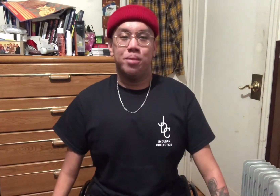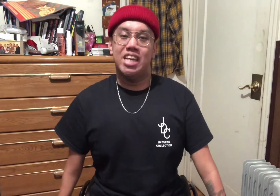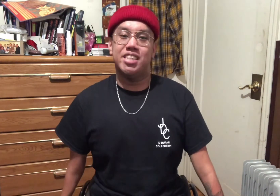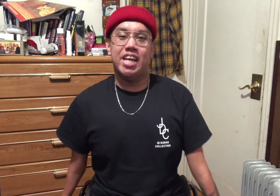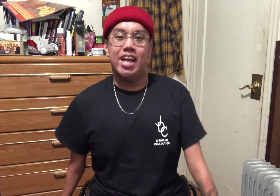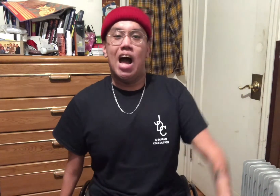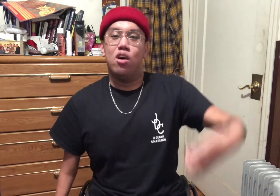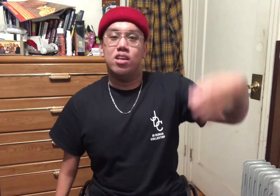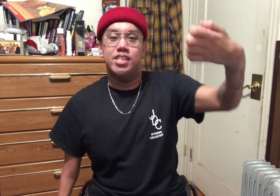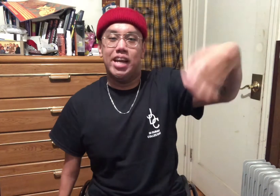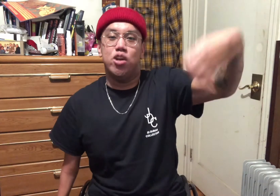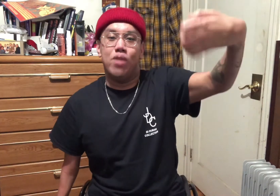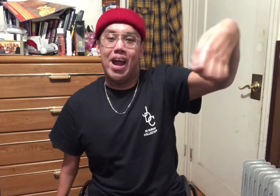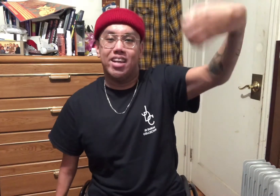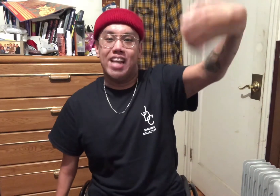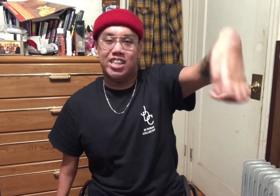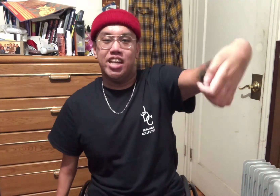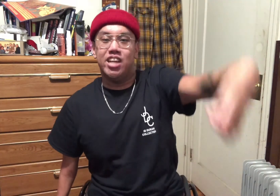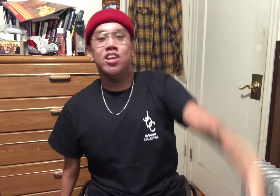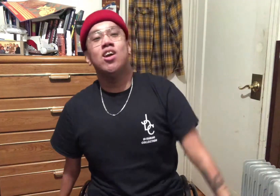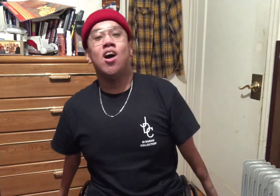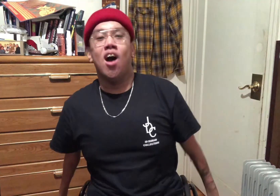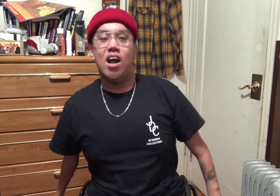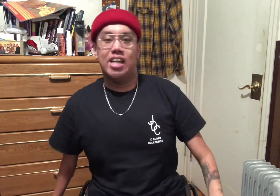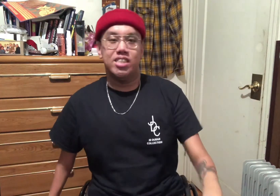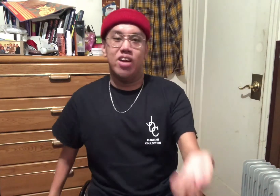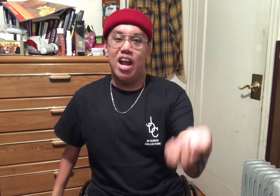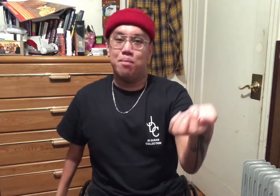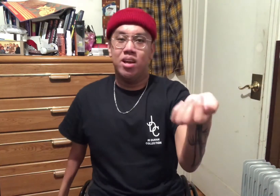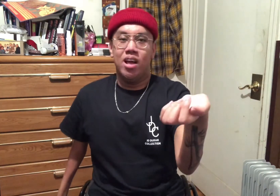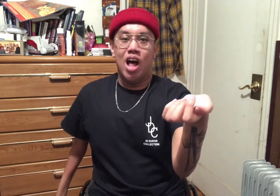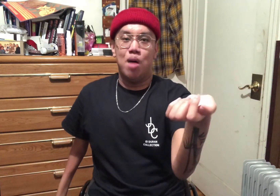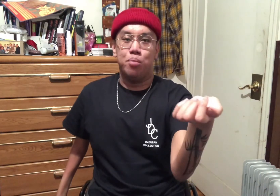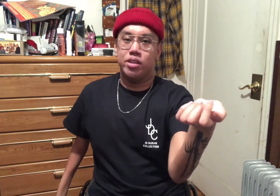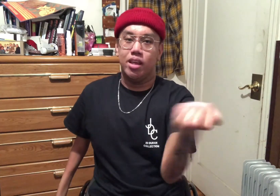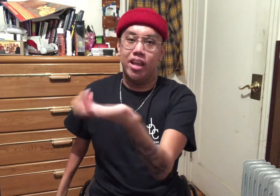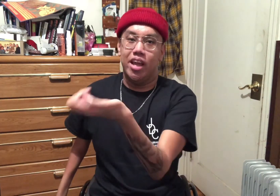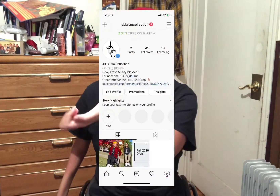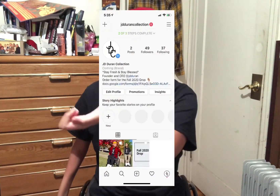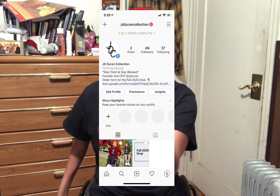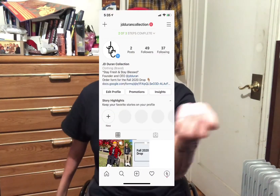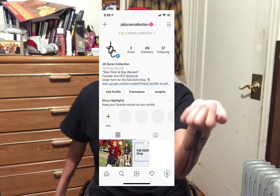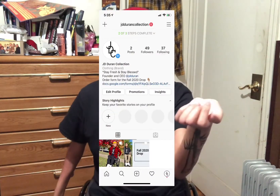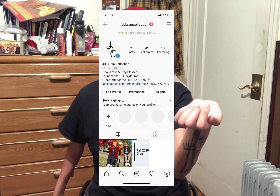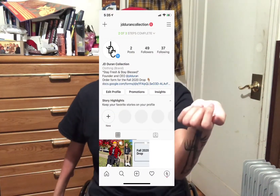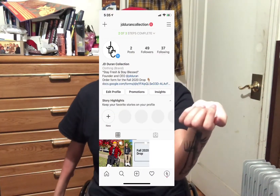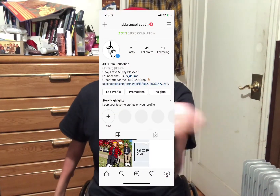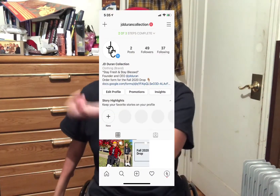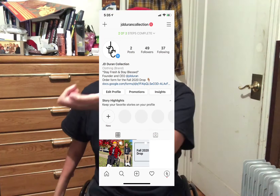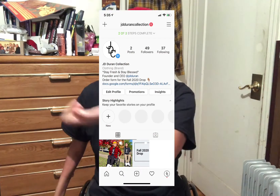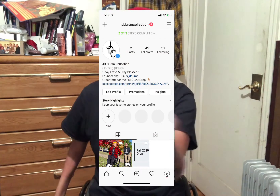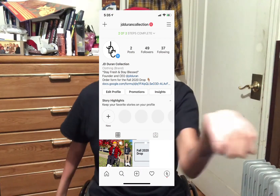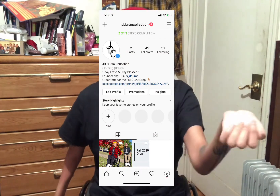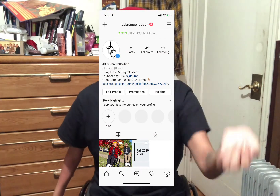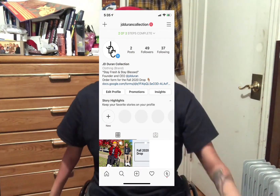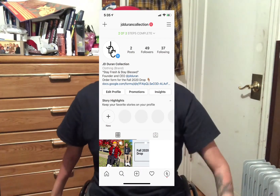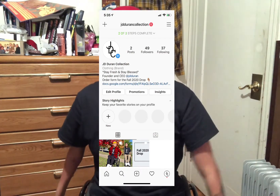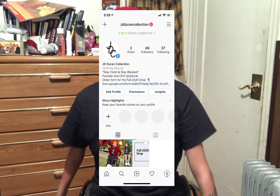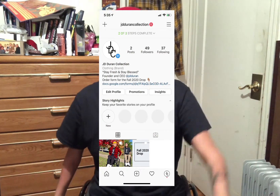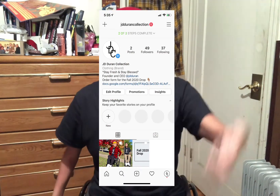Please check out JD Duran collection on Instagram. I'll put the link or the username right here. Gotta check